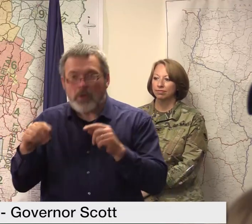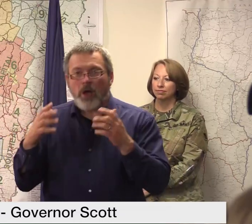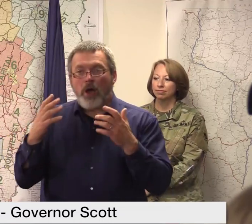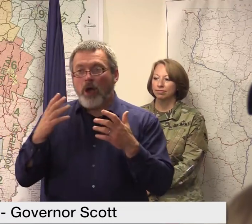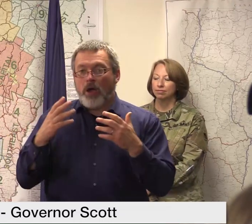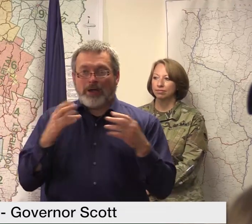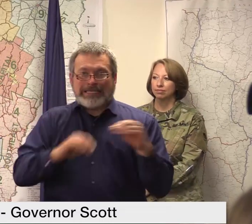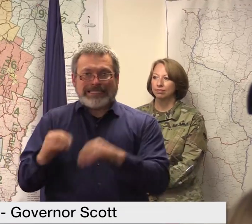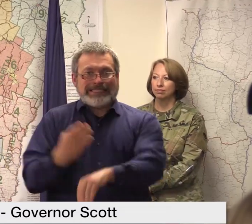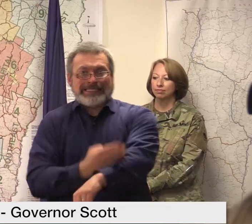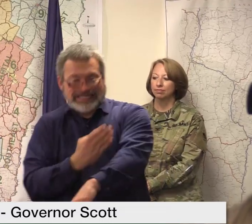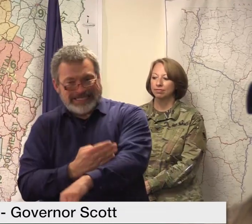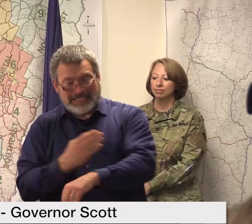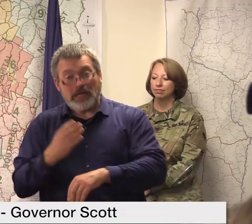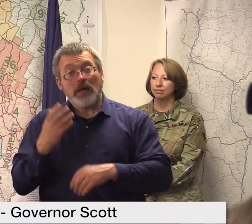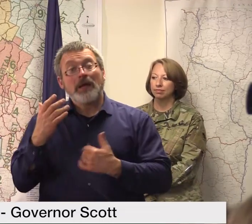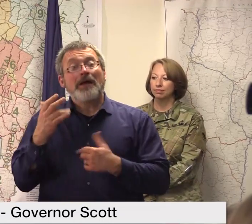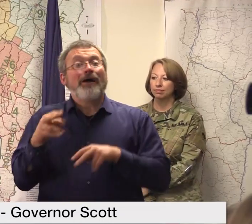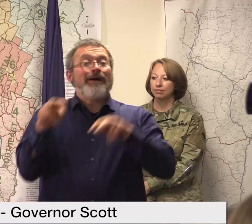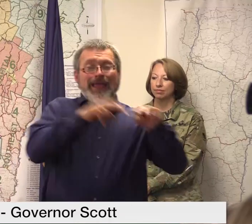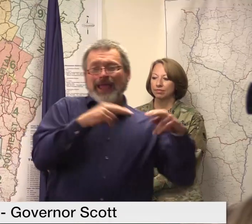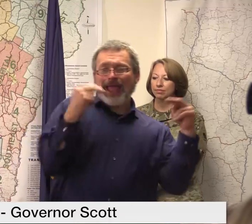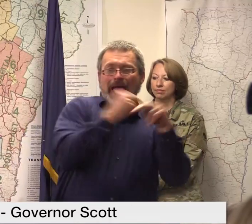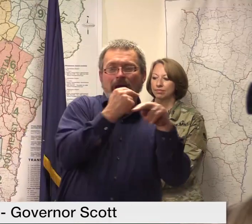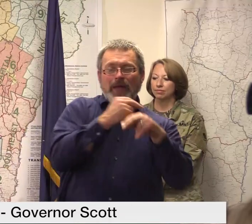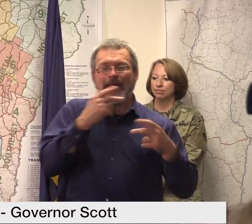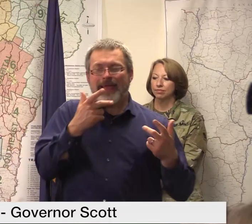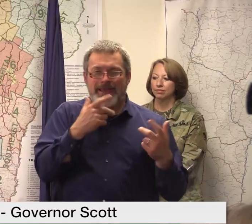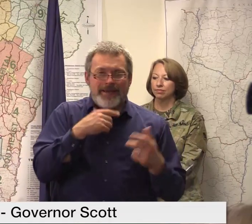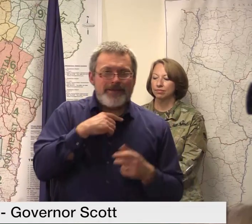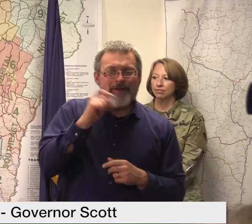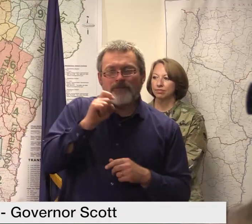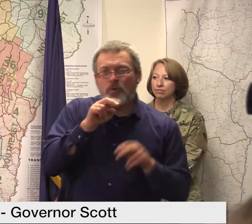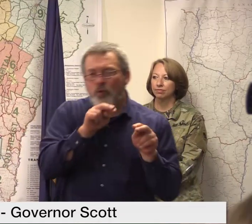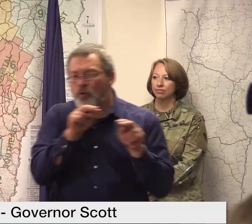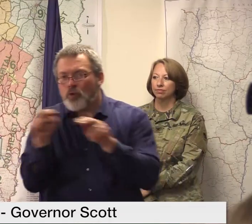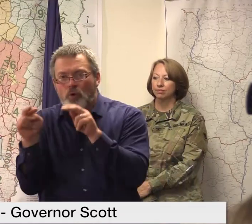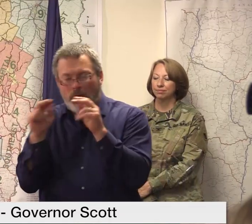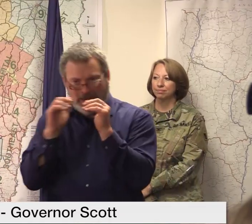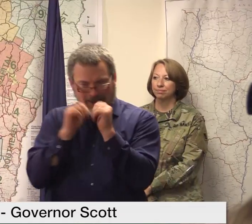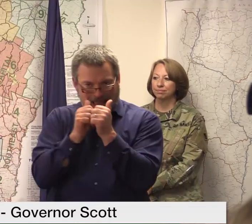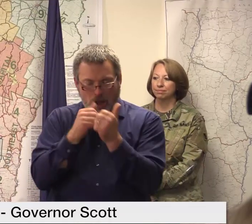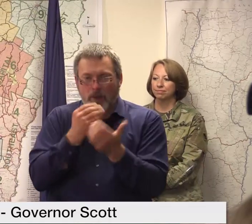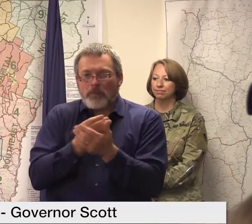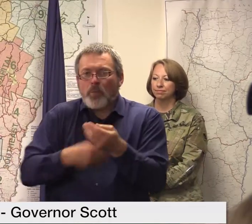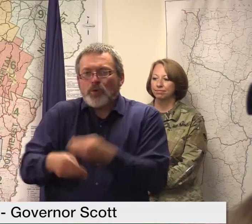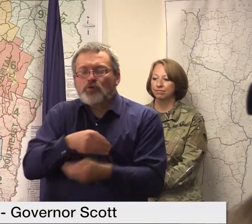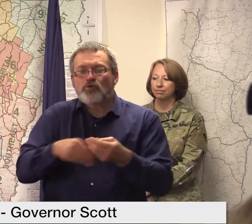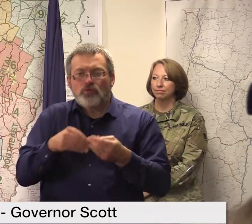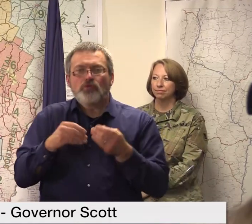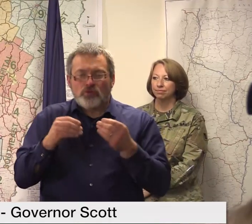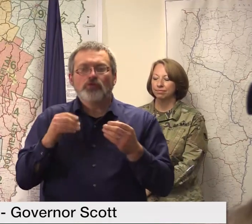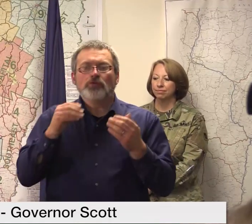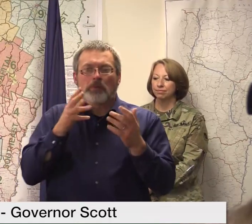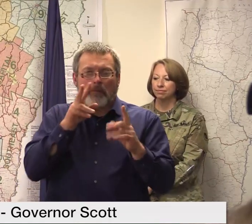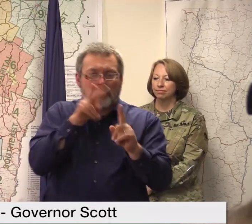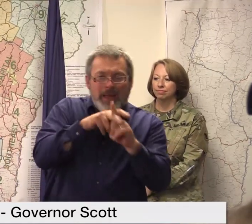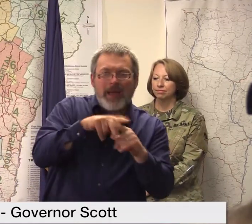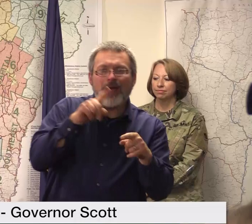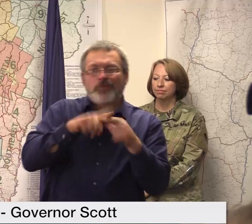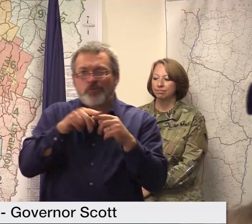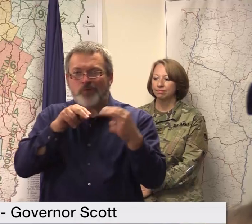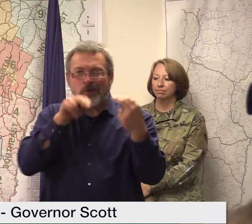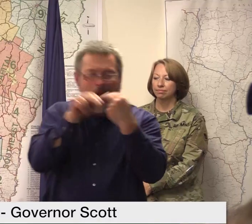so our entire financial book of business comes through the Highway Trust Fund it comes through the